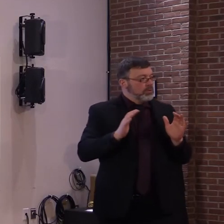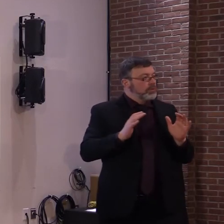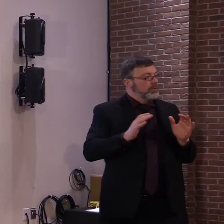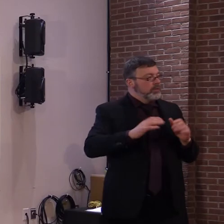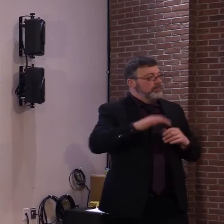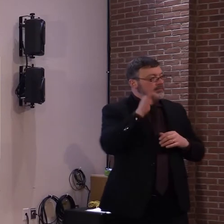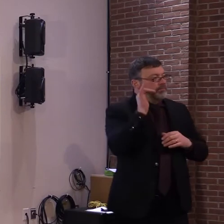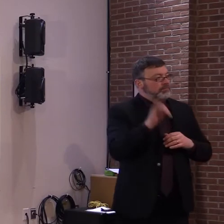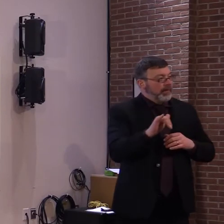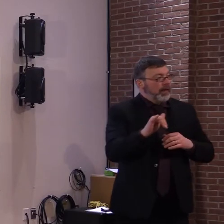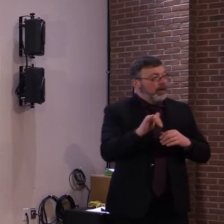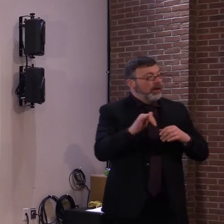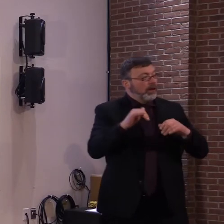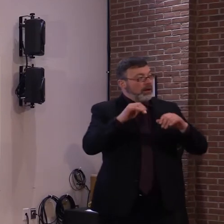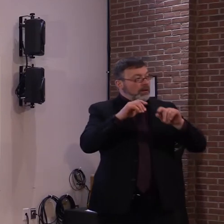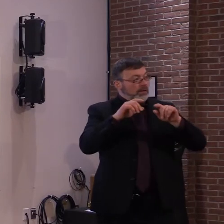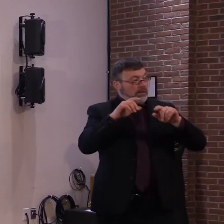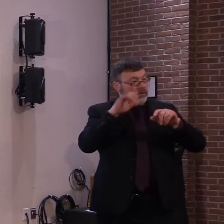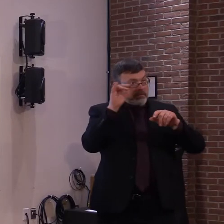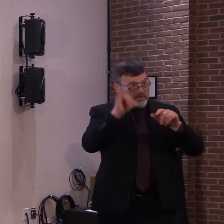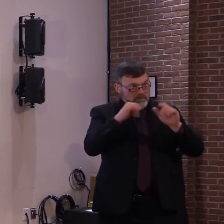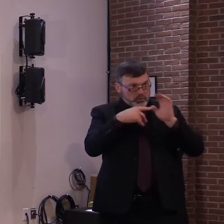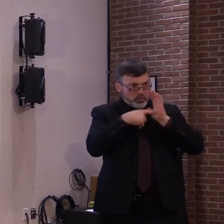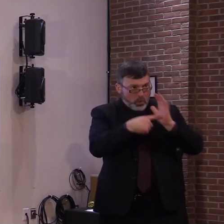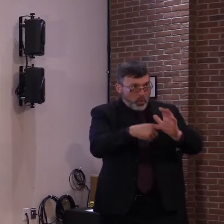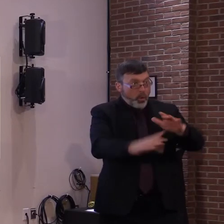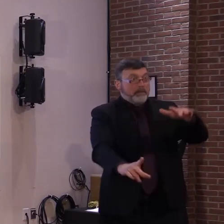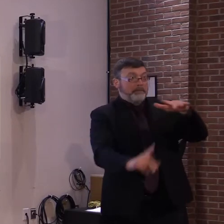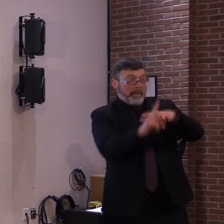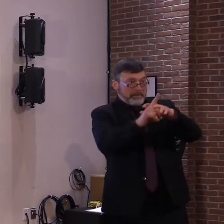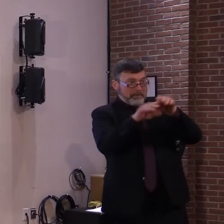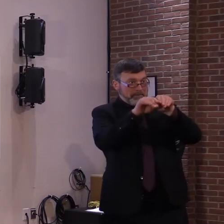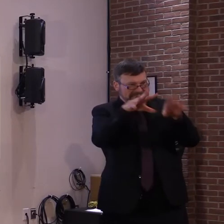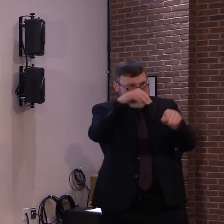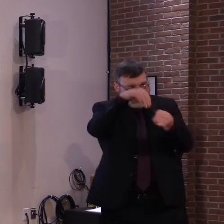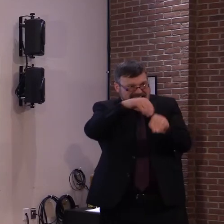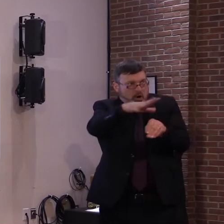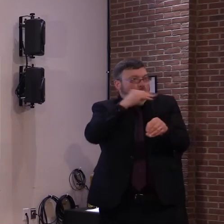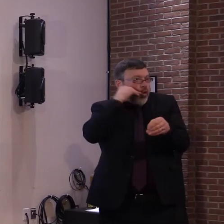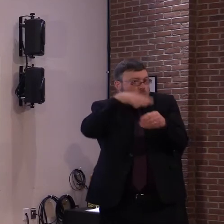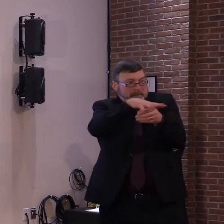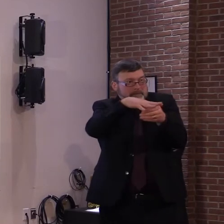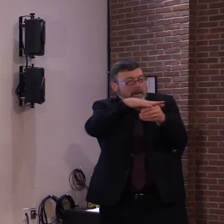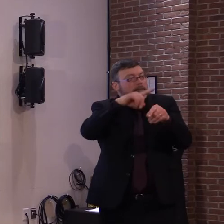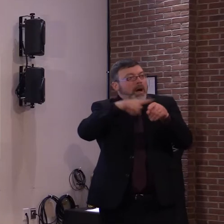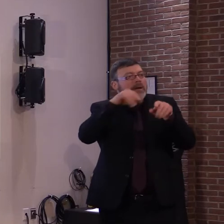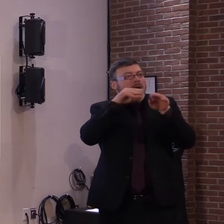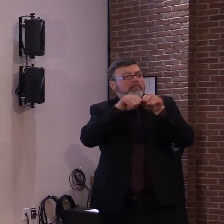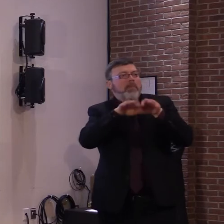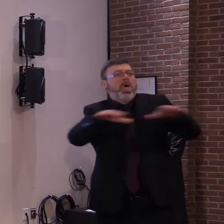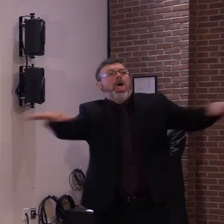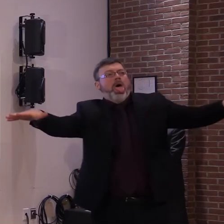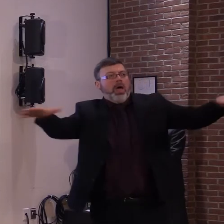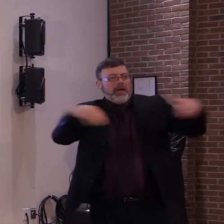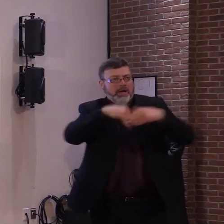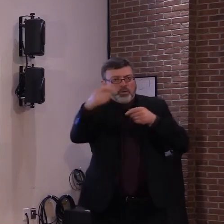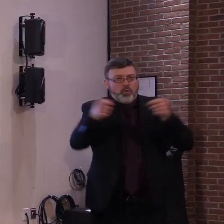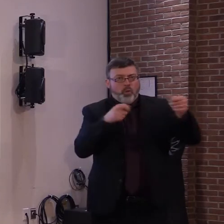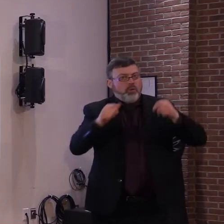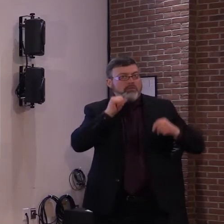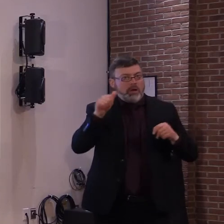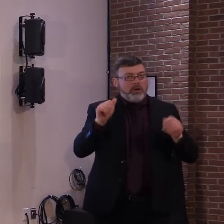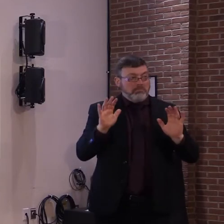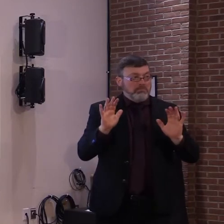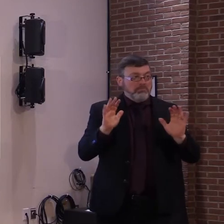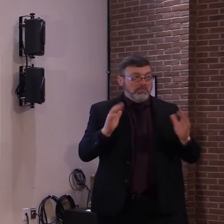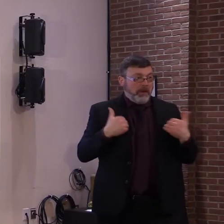they are not growing either in numbers within a facility or numbers of facilities, which means many of